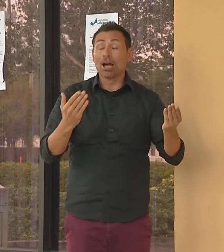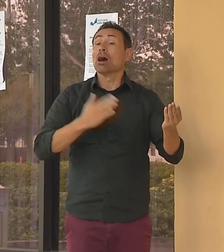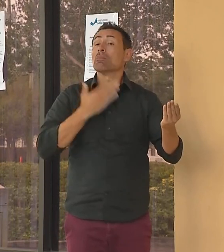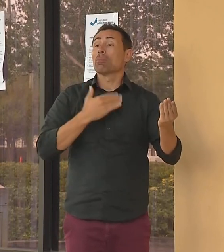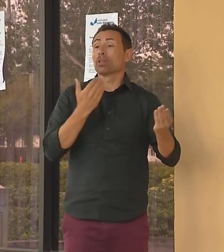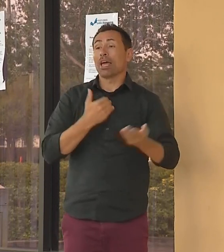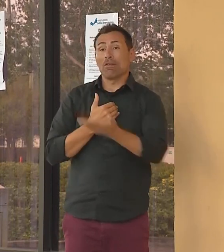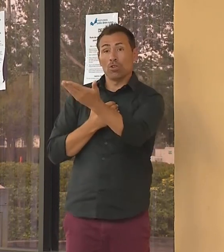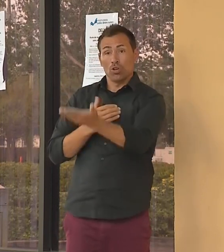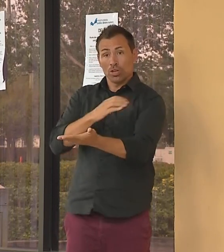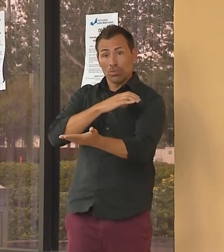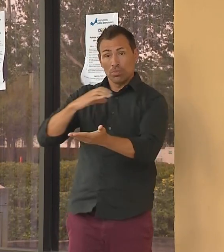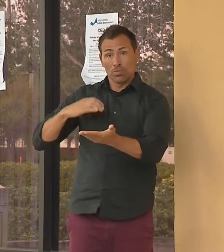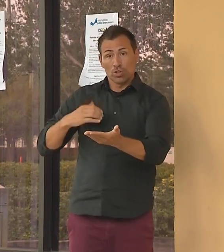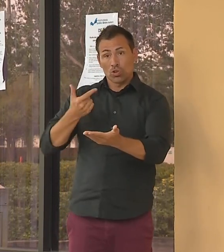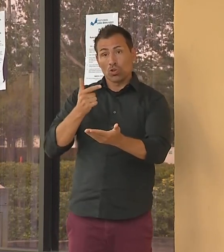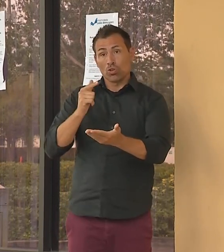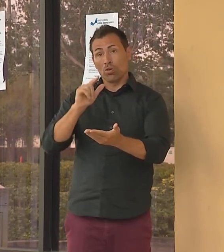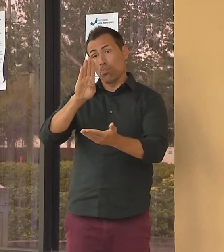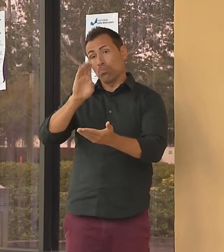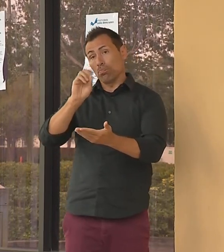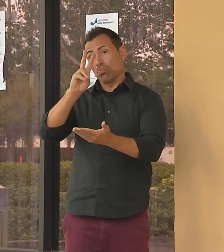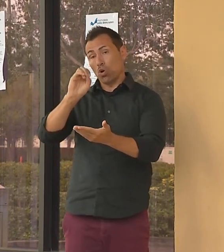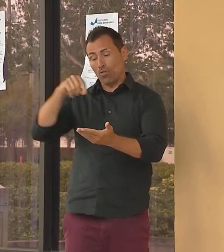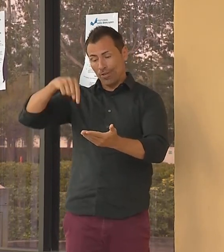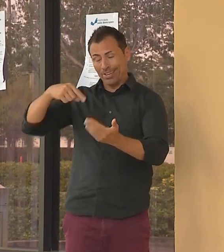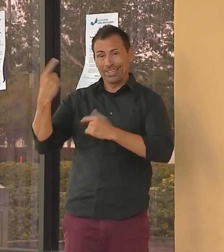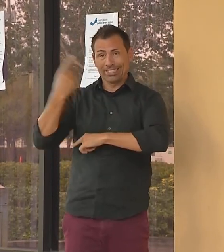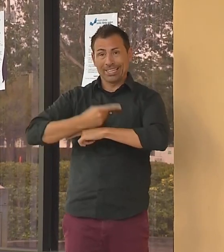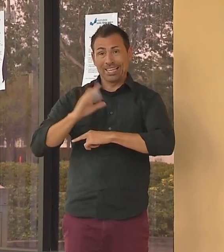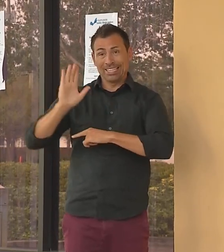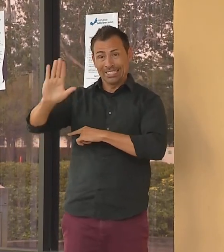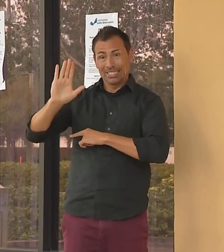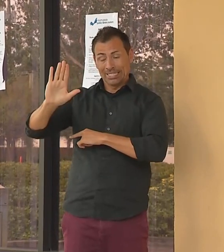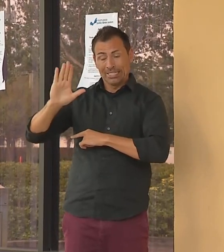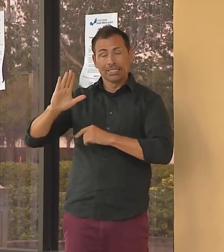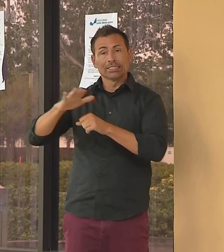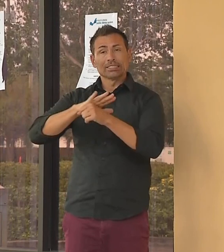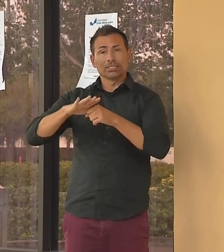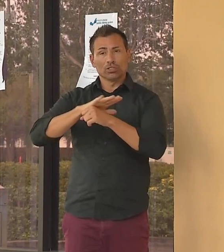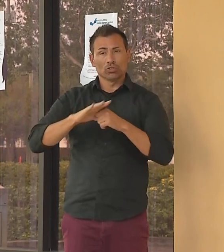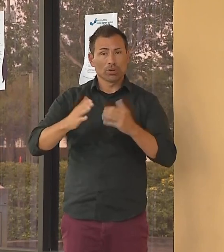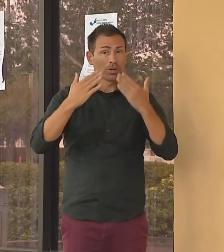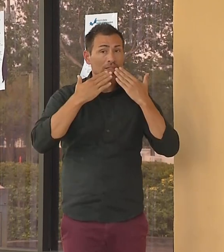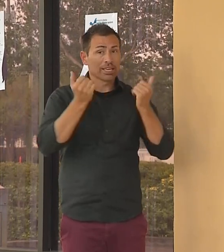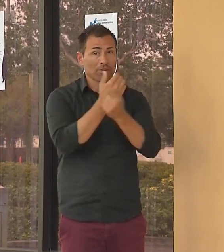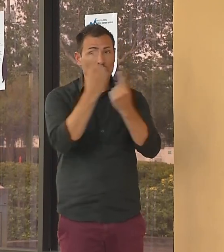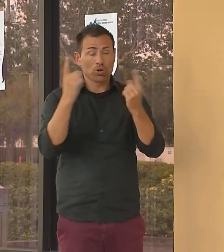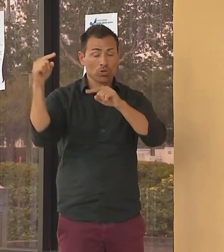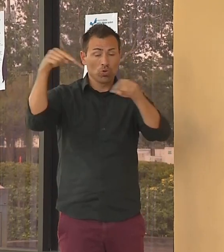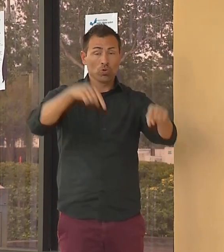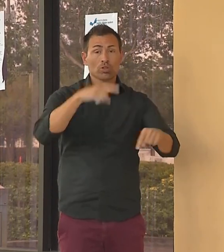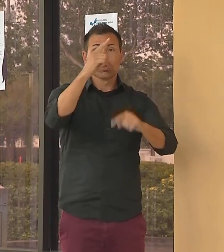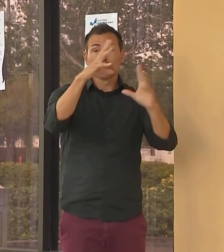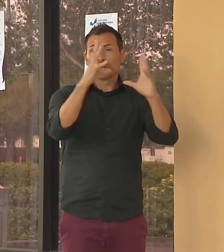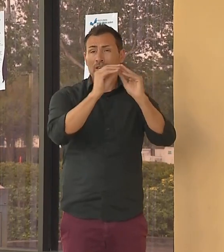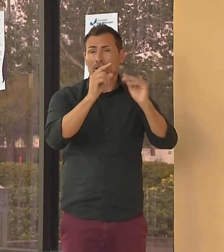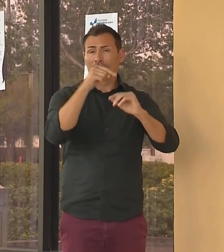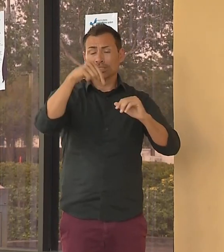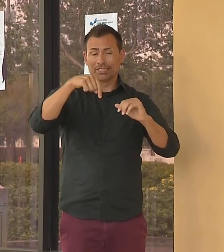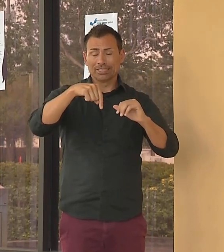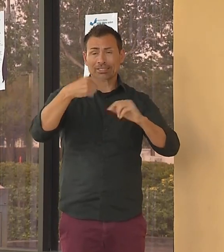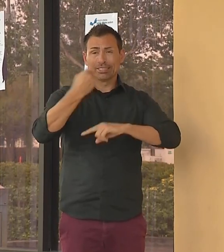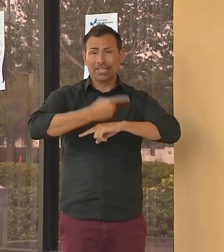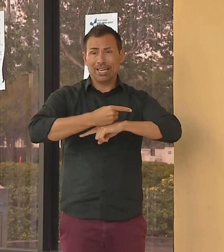this morning. This is his district. I want to thank everyone at today's press conference at the Palm Springs North Library for also practicing